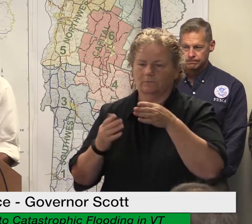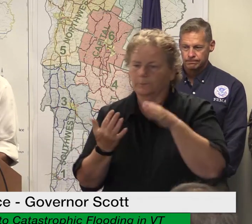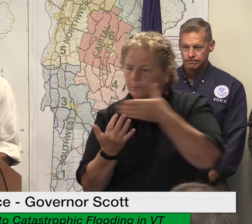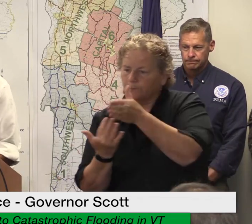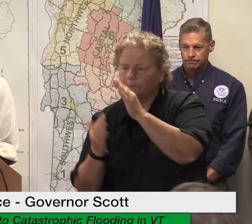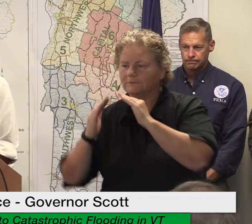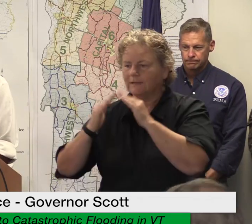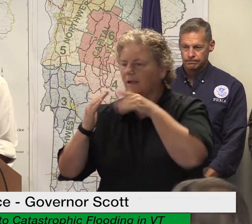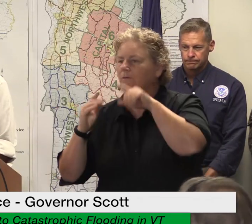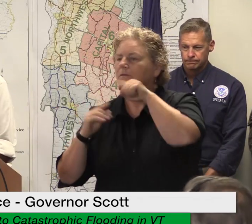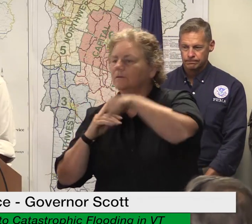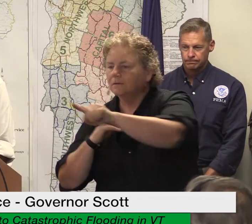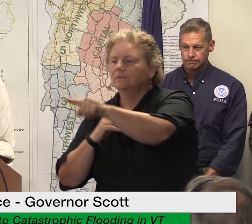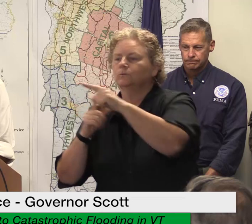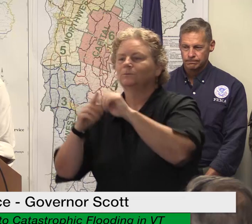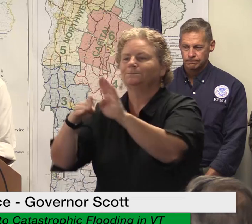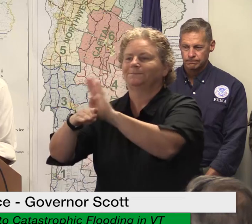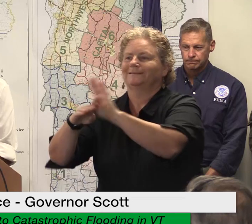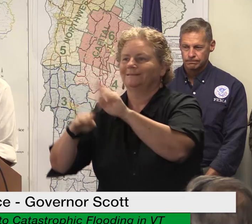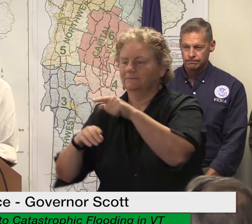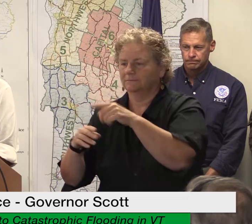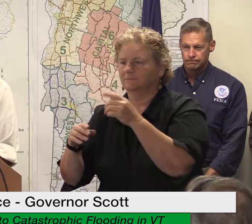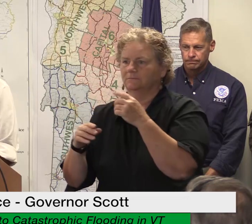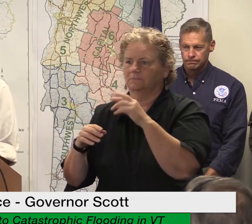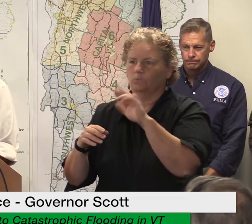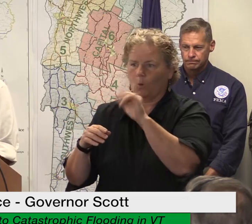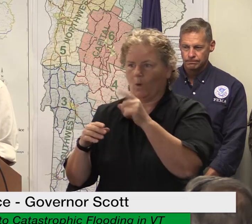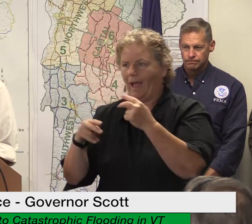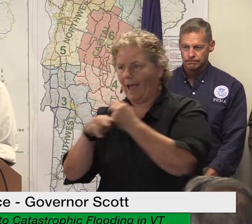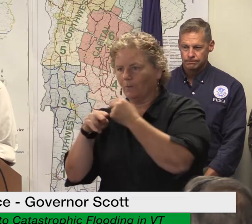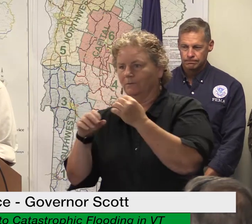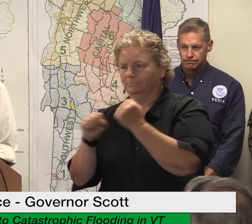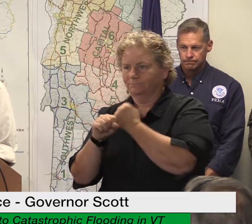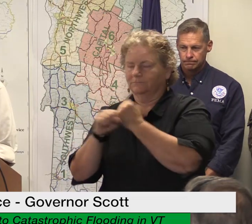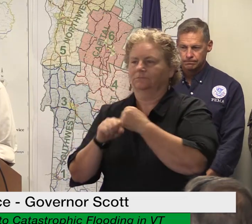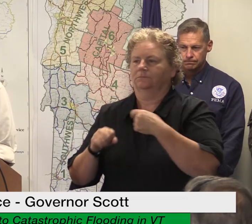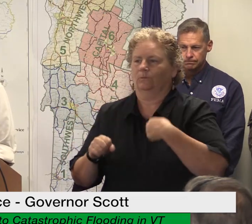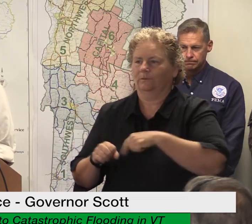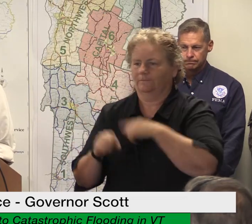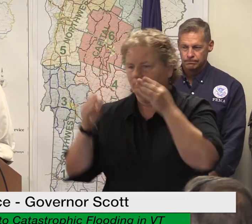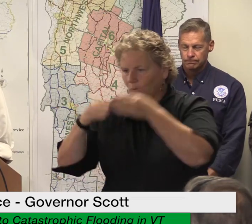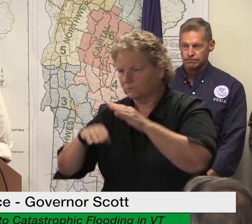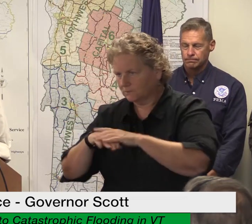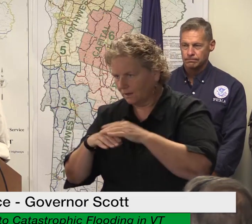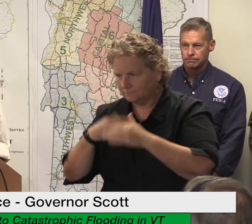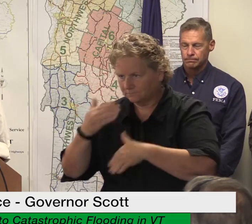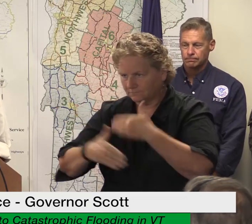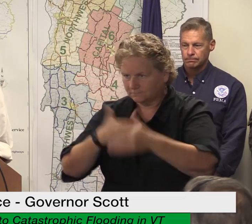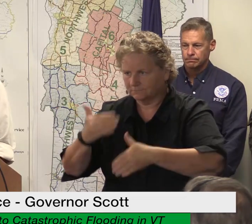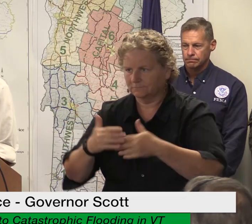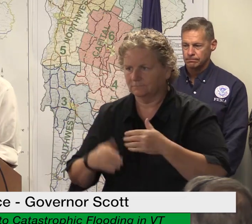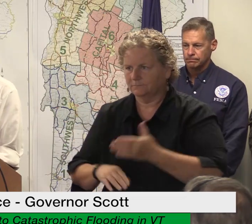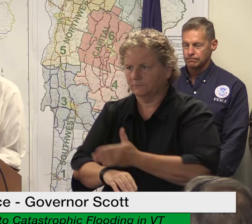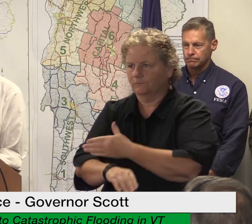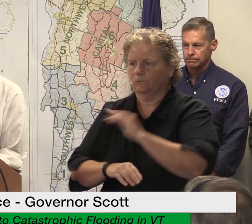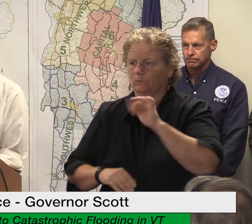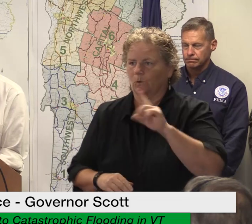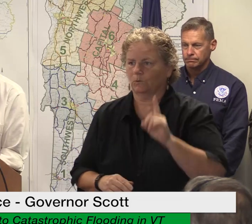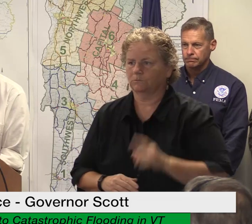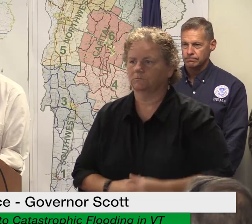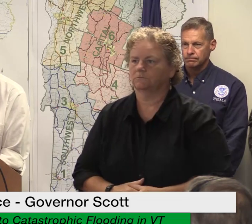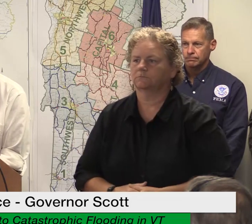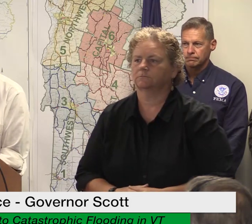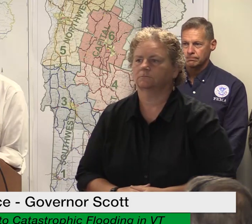while we're still developing some of these initiatives secretary curly treasurer pichek and commissioner